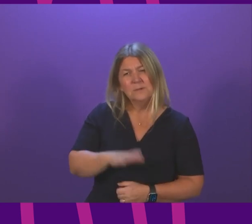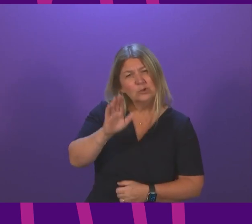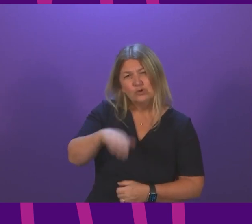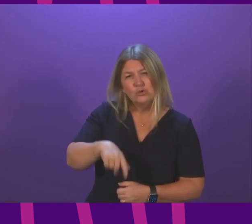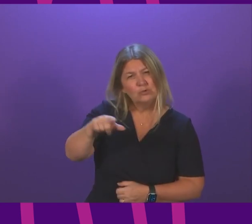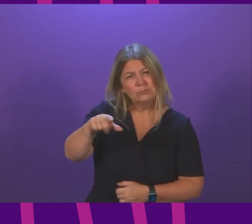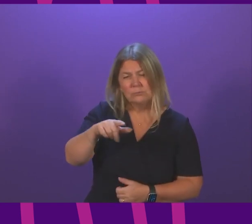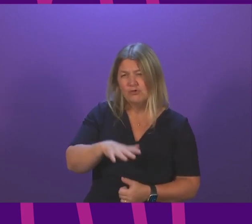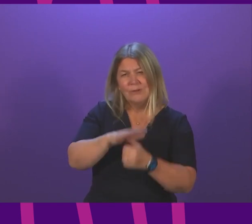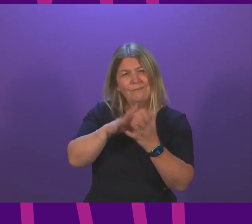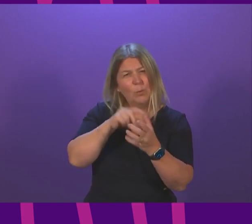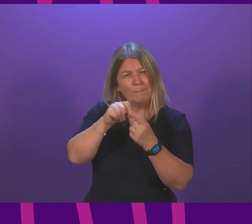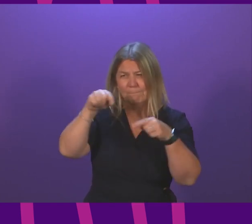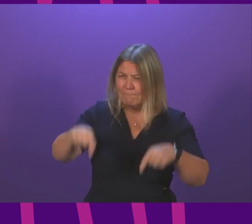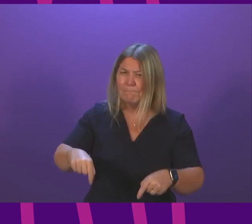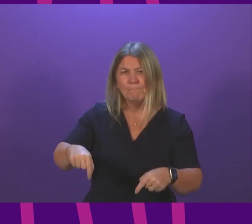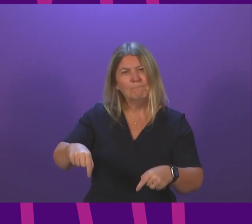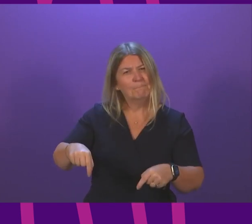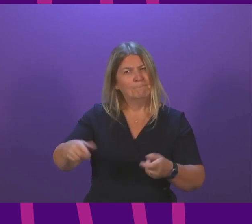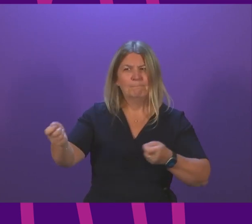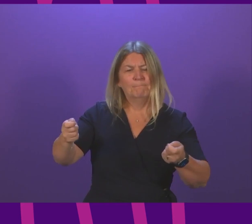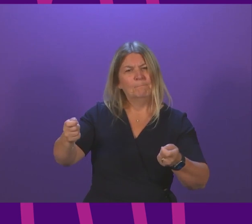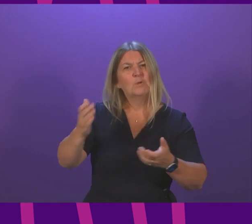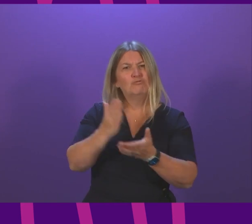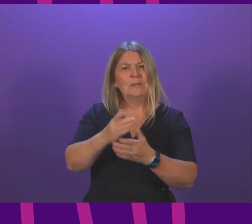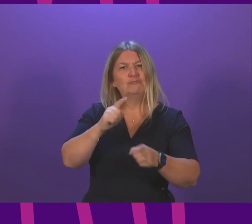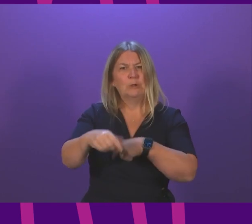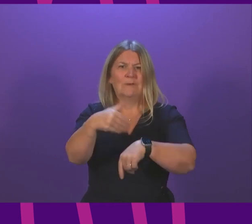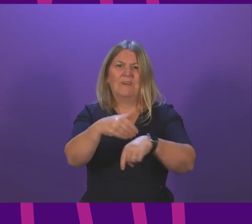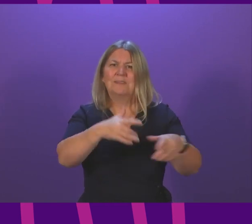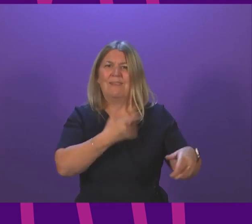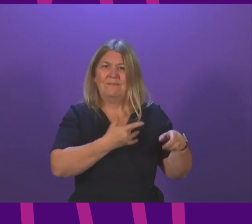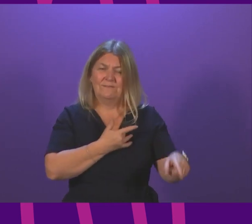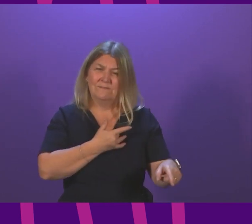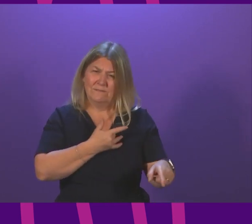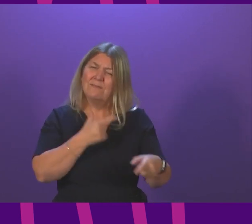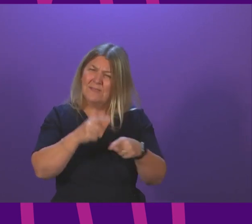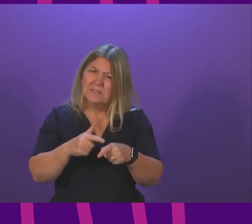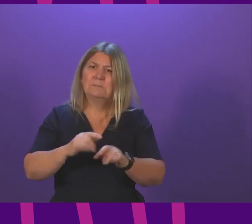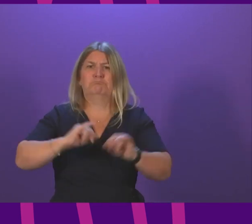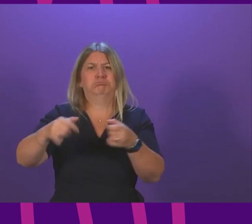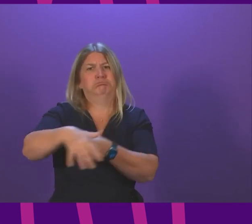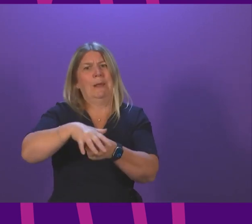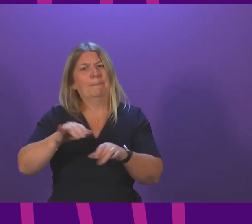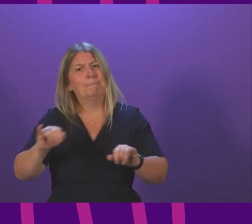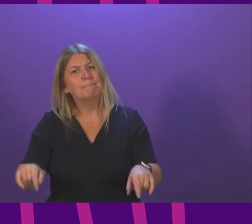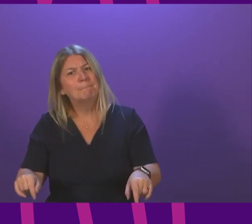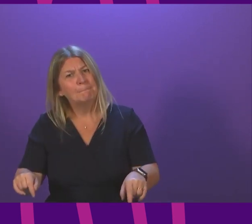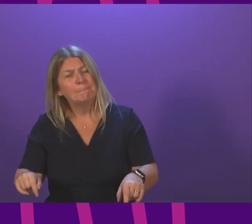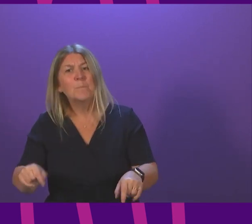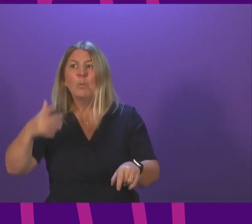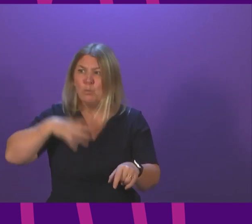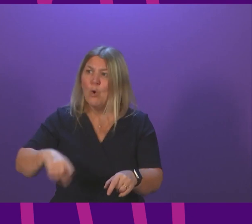of this government suggesting that we are putting lives at stake it is because people's lives are at stake that we continue to press for this